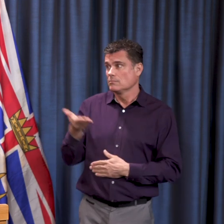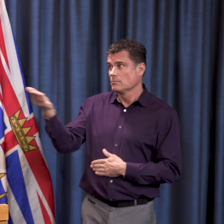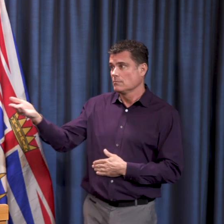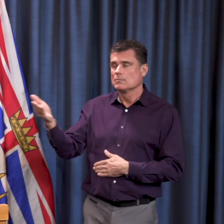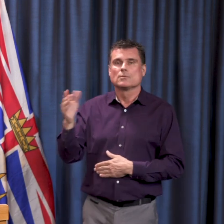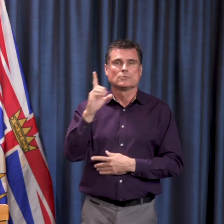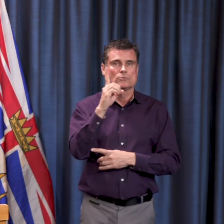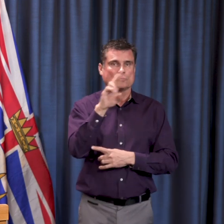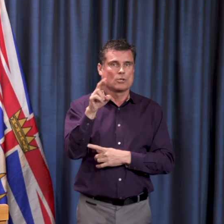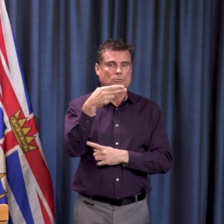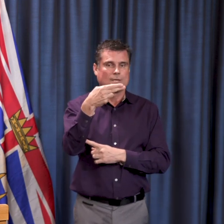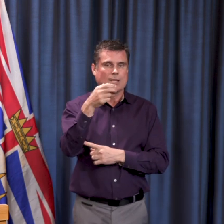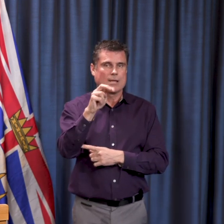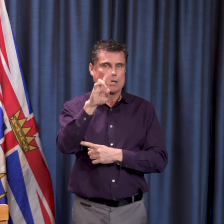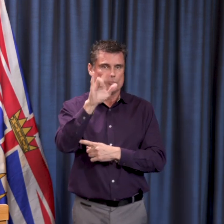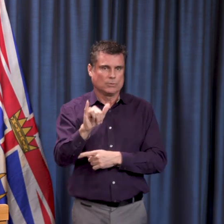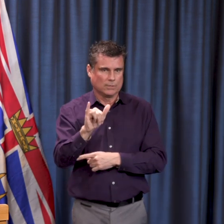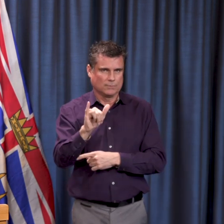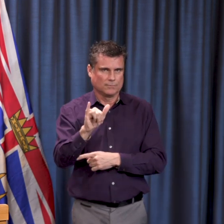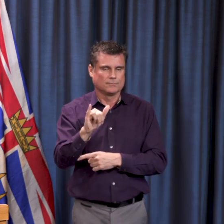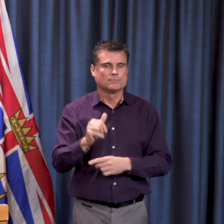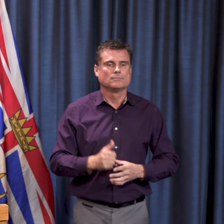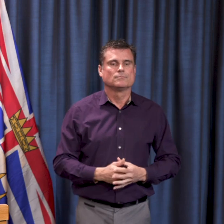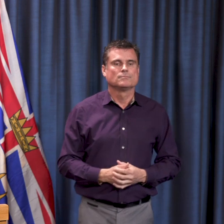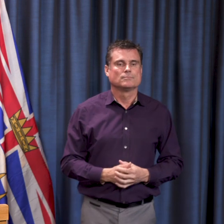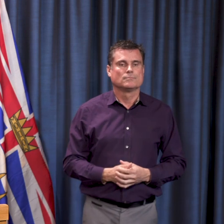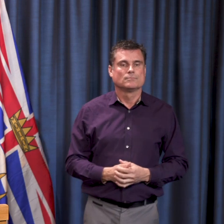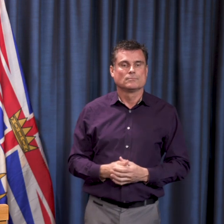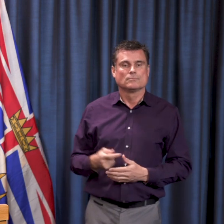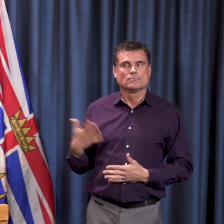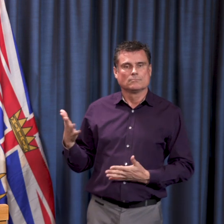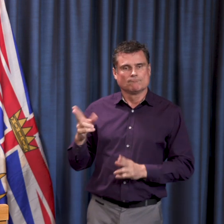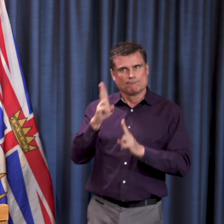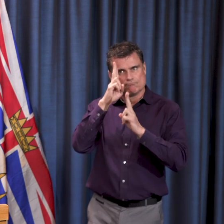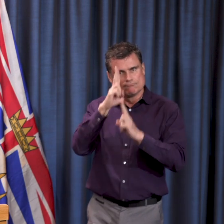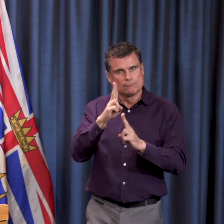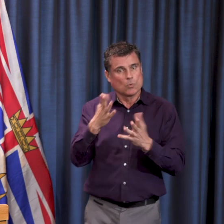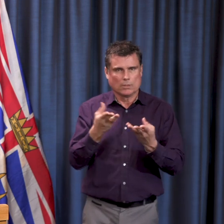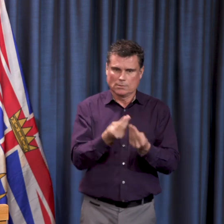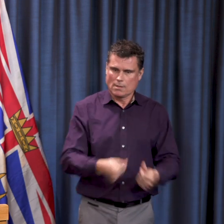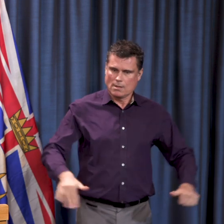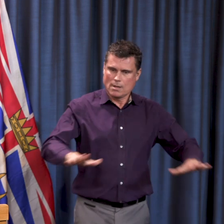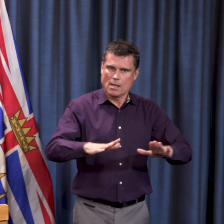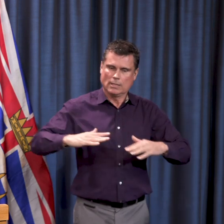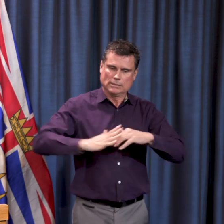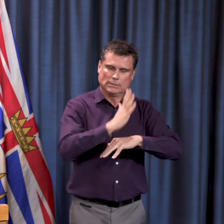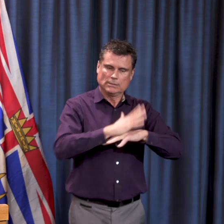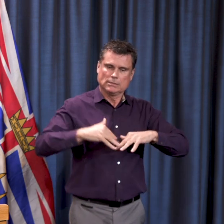on the territories of the Songhees and Esquimalt First Nations of the Kwan-Gwan-speaking peoples.